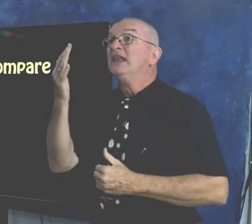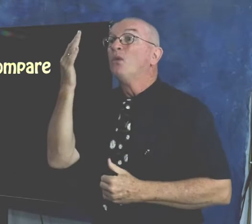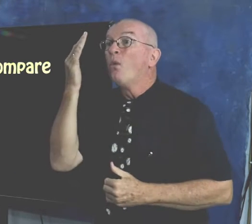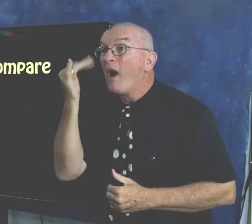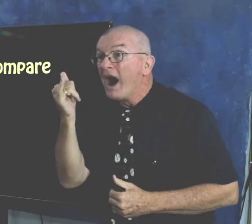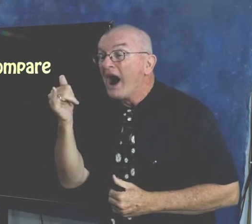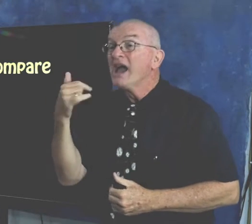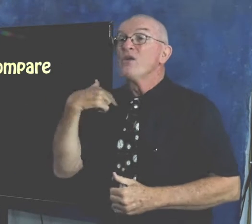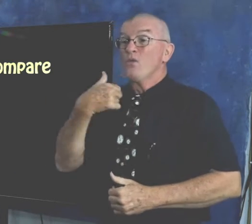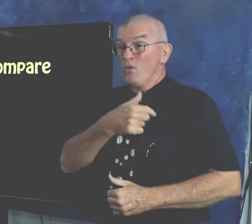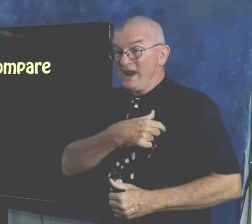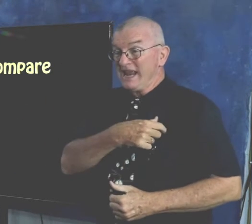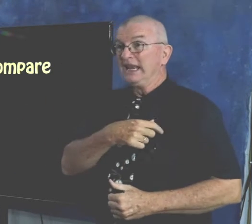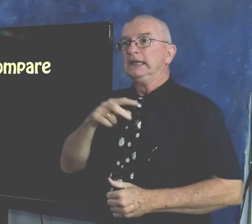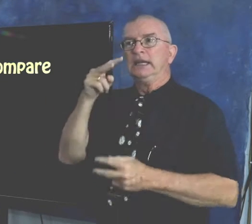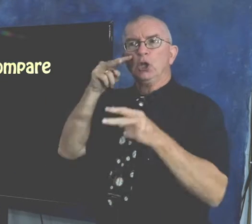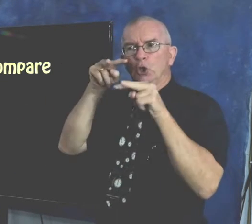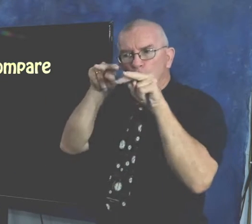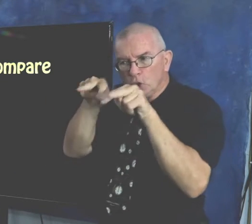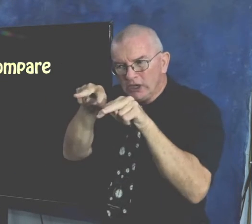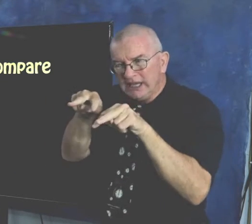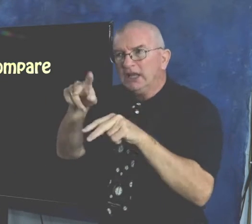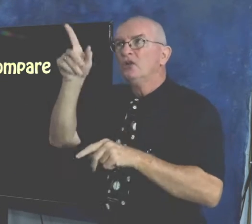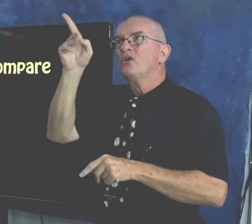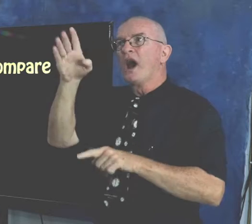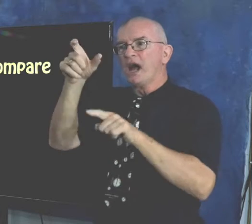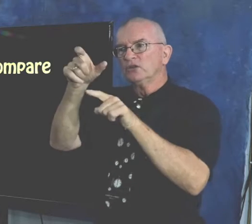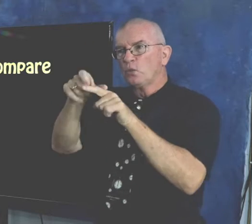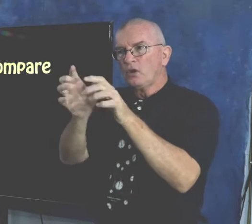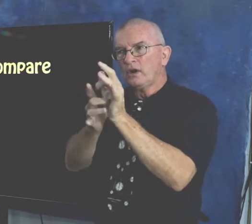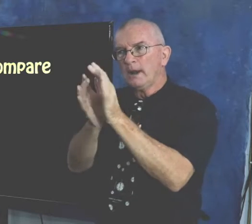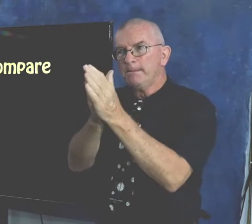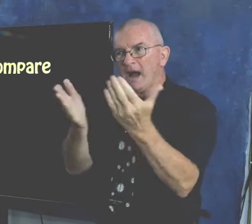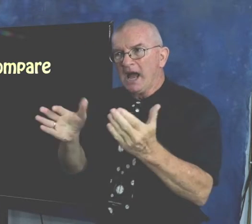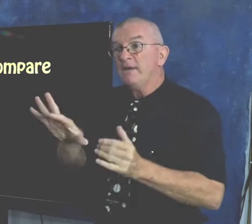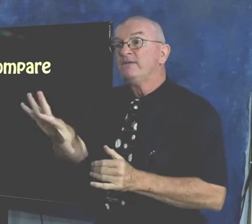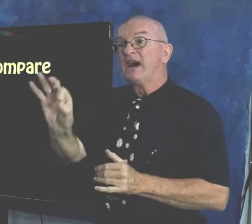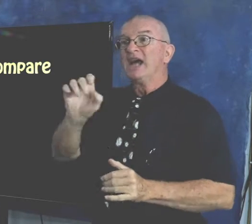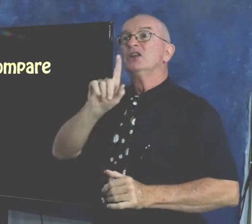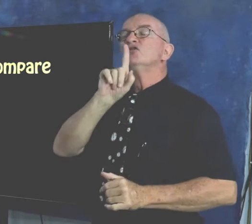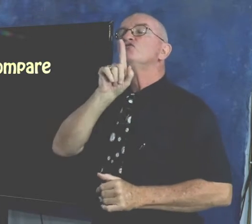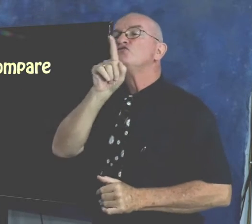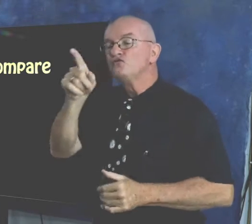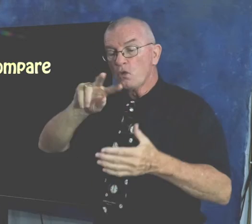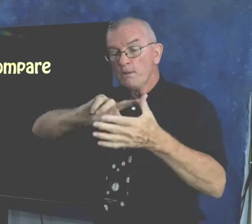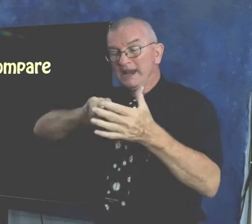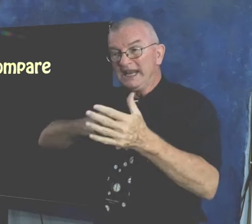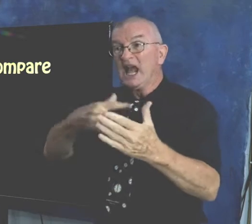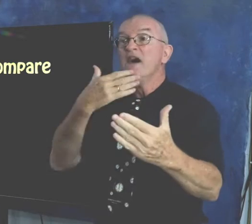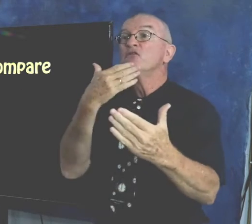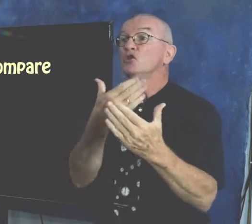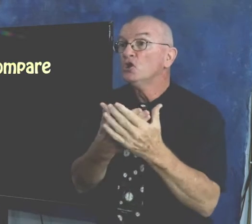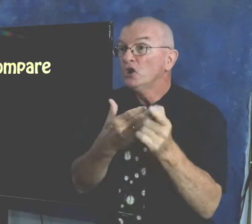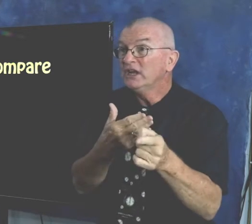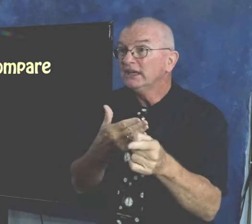That's why we need to look to God's word, the Bible, to find the true meaning of good and